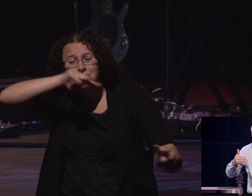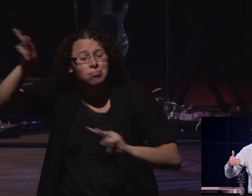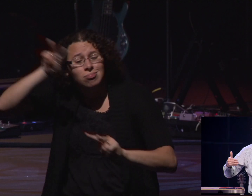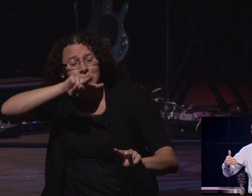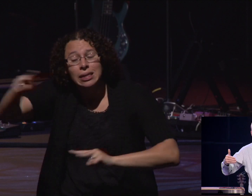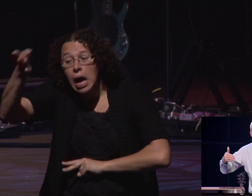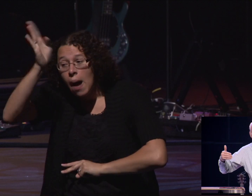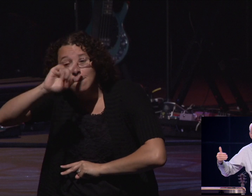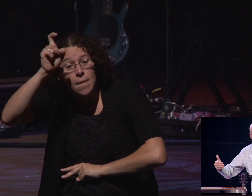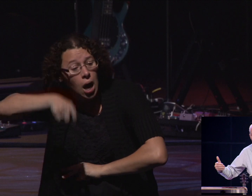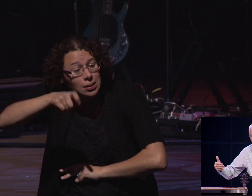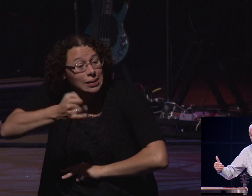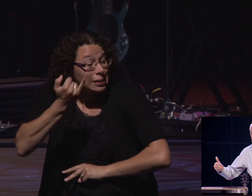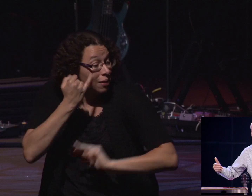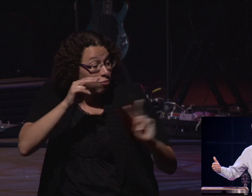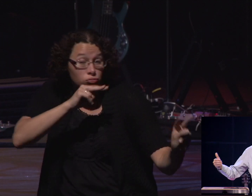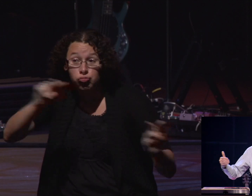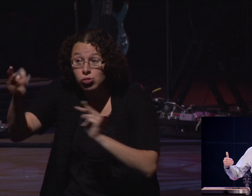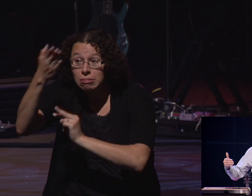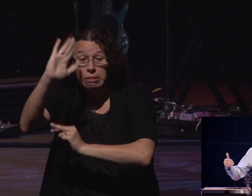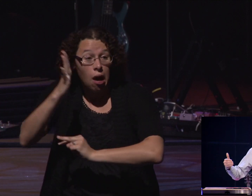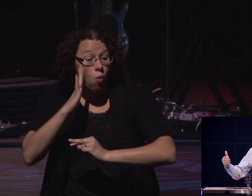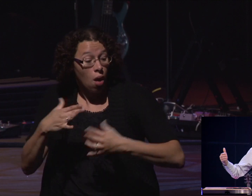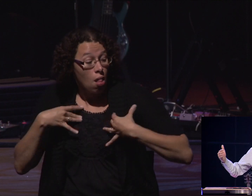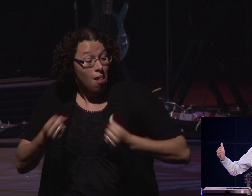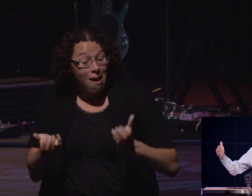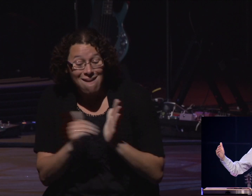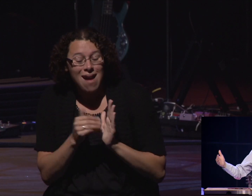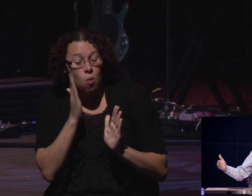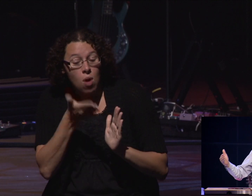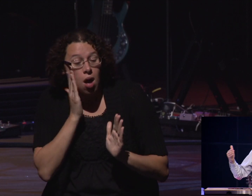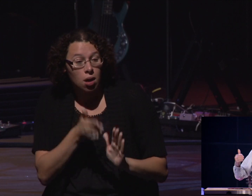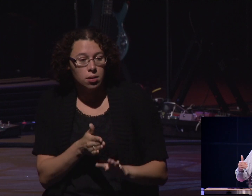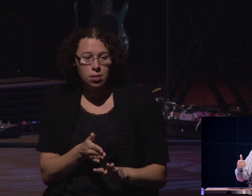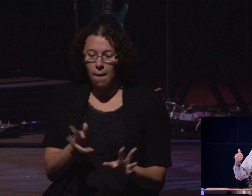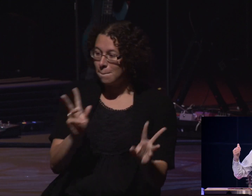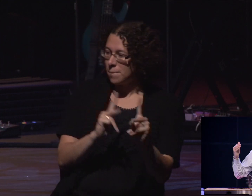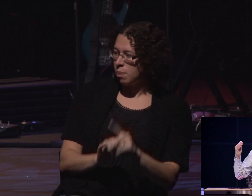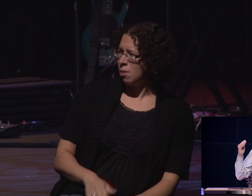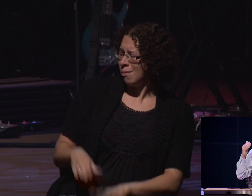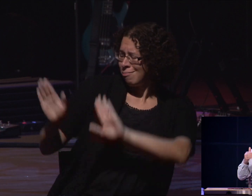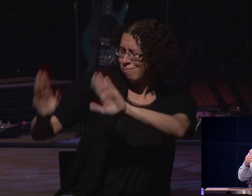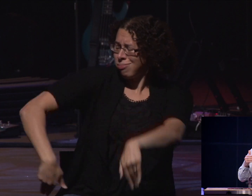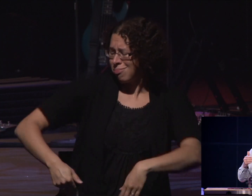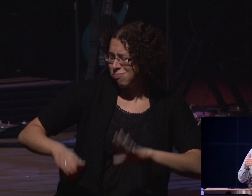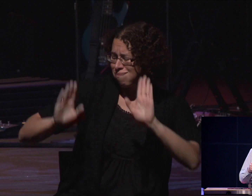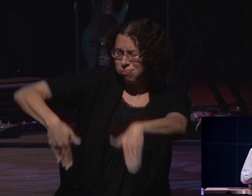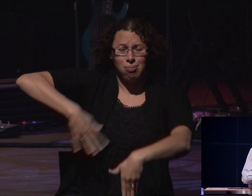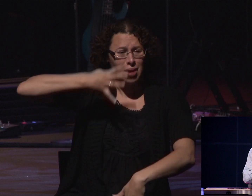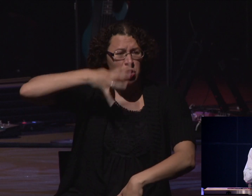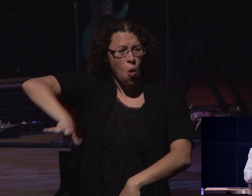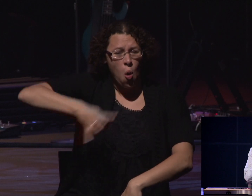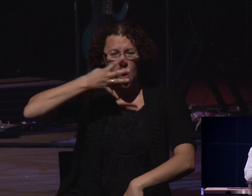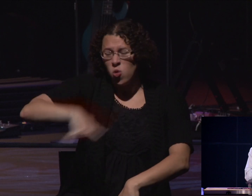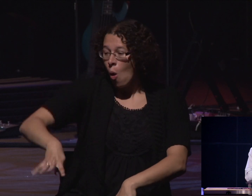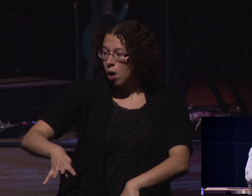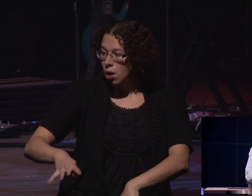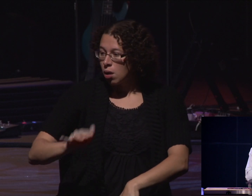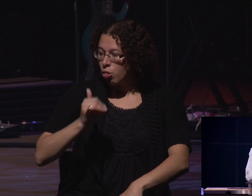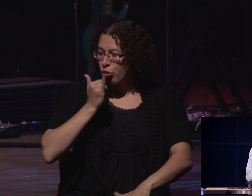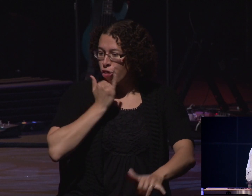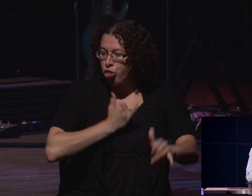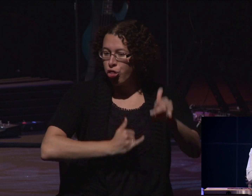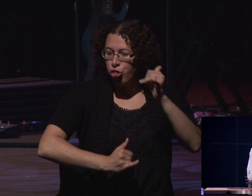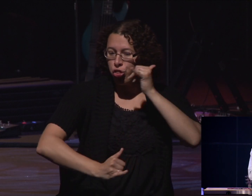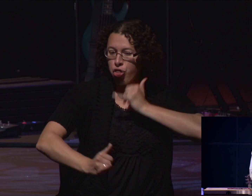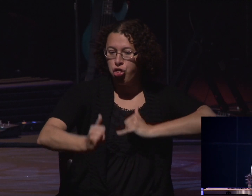turn back. If you turn back towards God, you'll be restored. But they would not listen to God. They kept going on their direction. As a result, they were carried